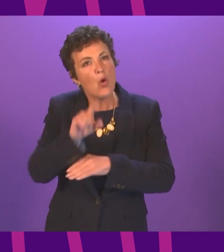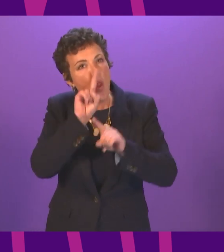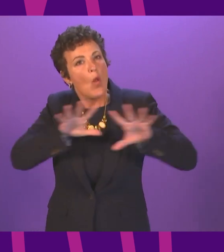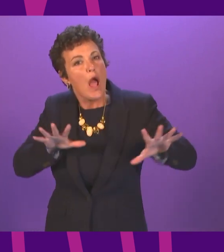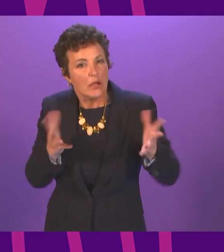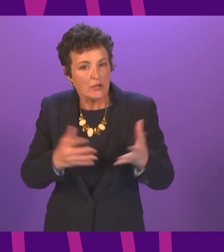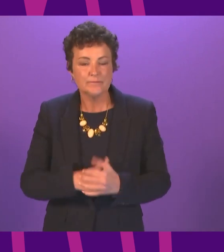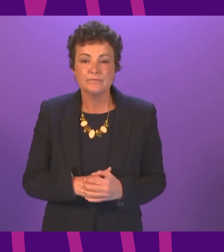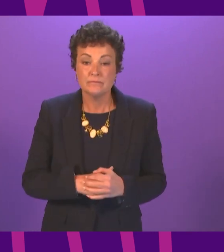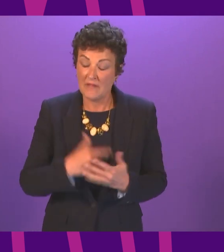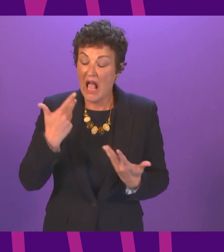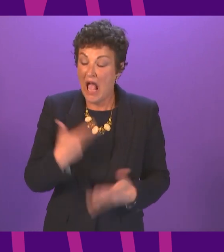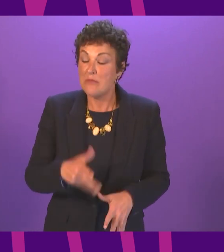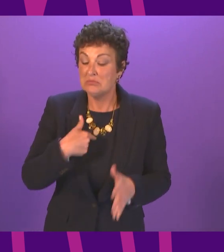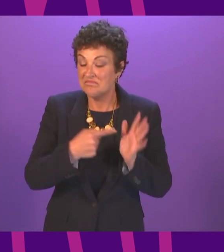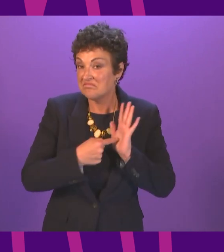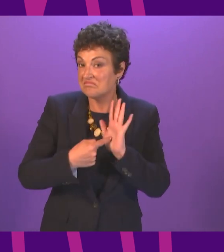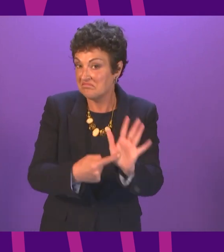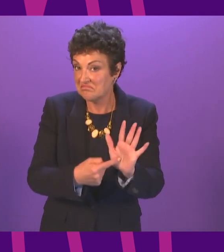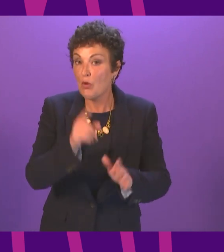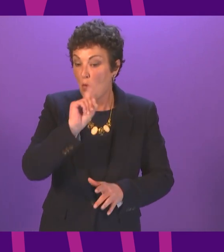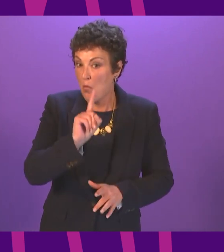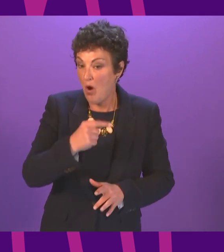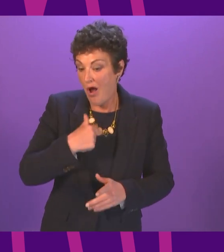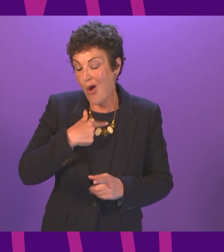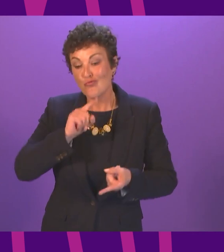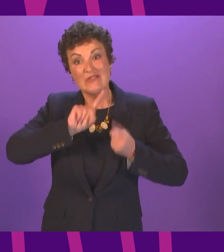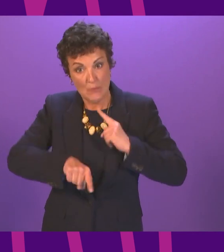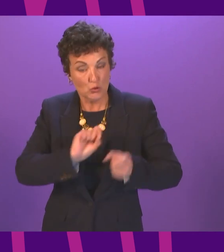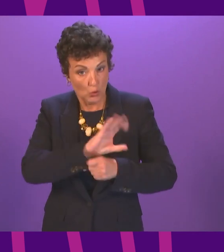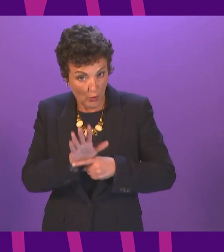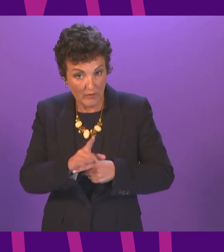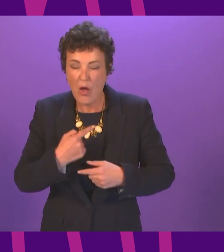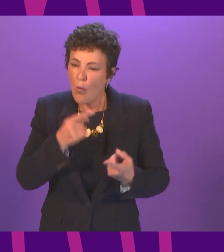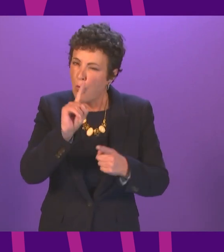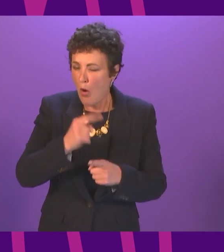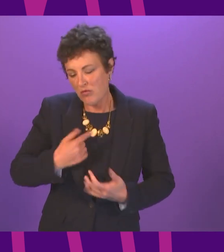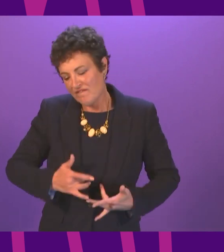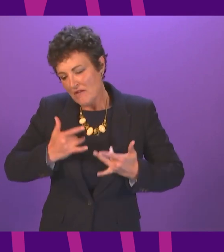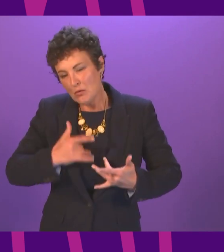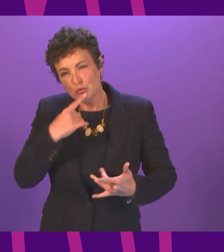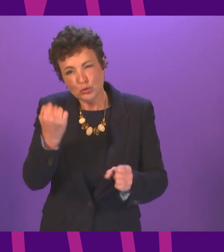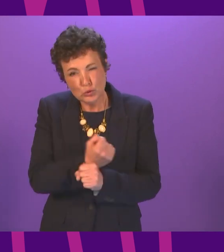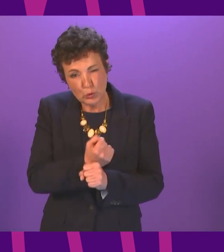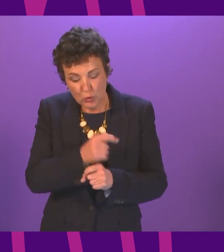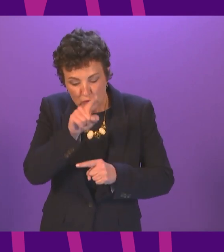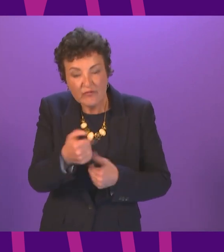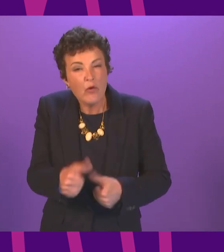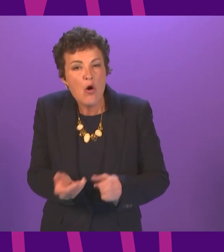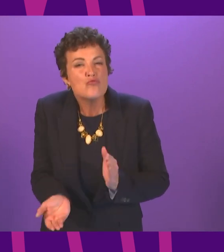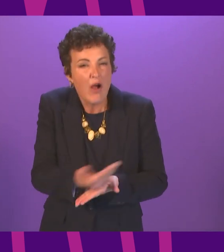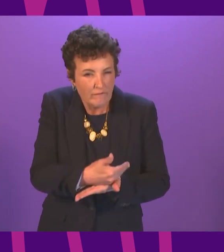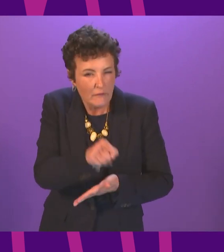ongoing response to COVID, our approach to recovery and the immediate steps we intend to take to bring the necessary energy and direction